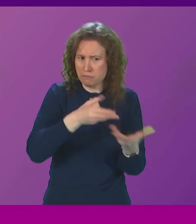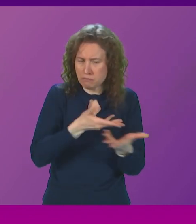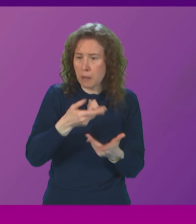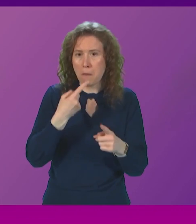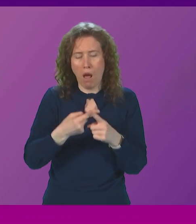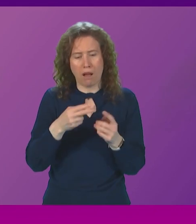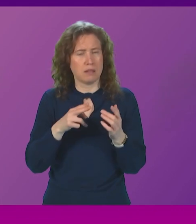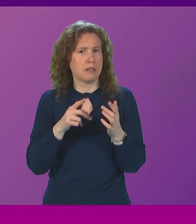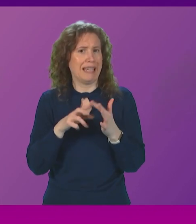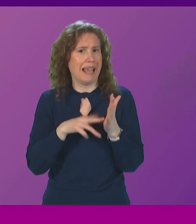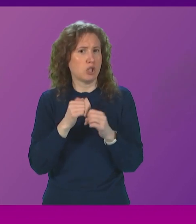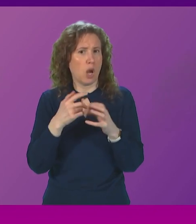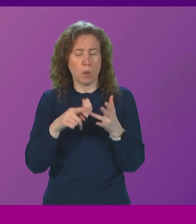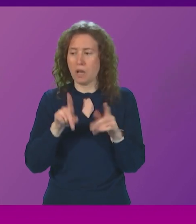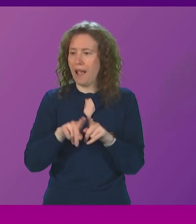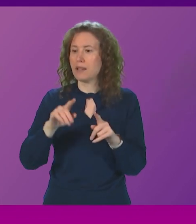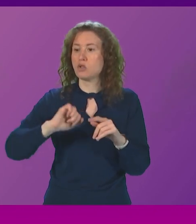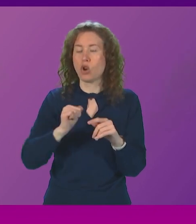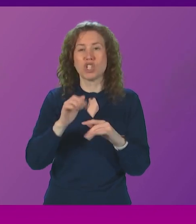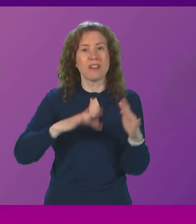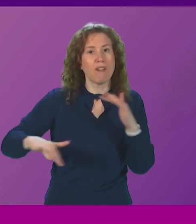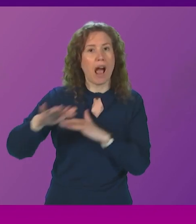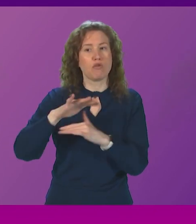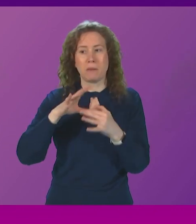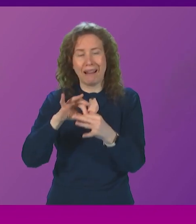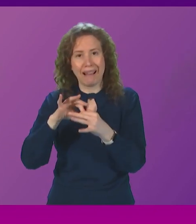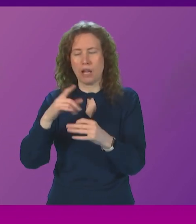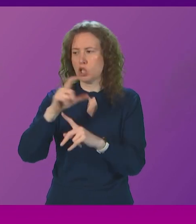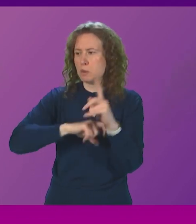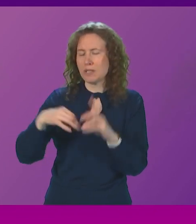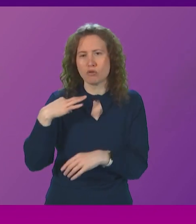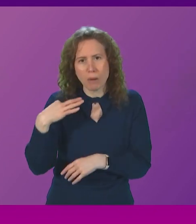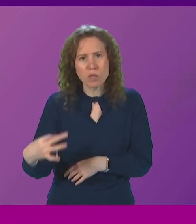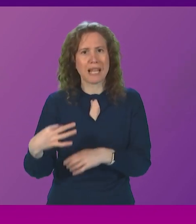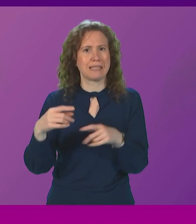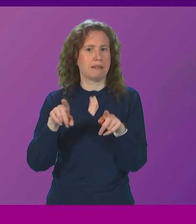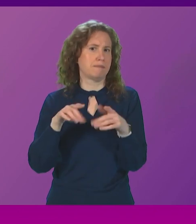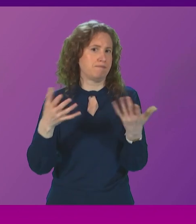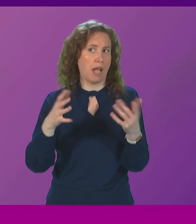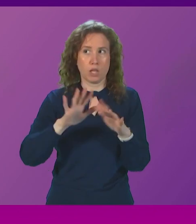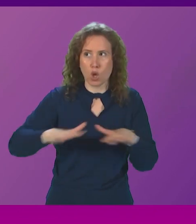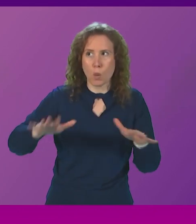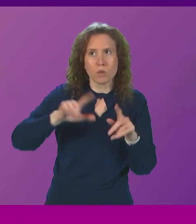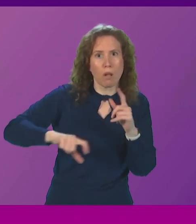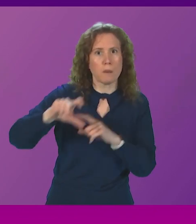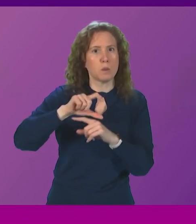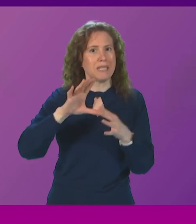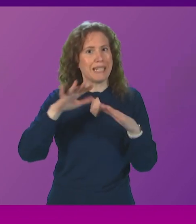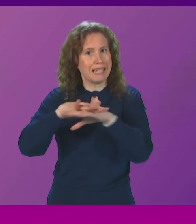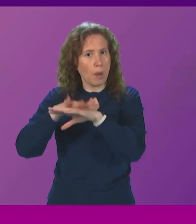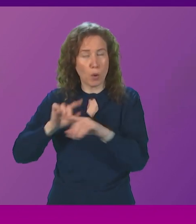-NGOs as well such as Scottish Environment Link and community representatives such as Coastal Communities Network